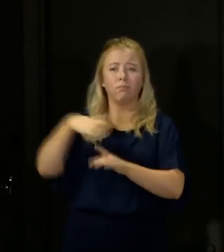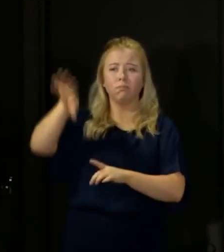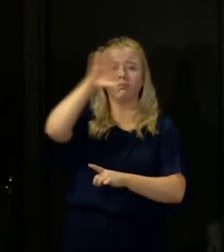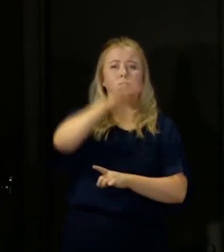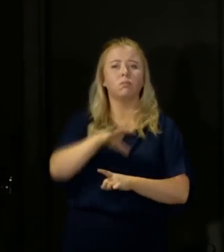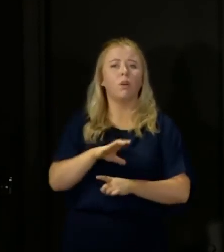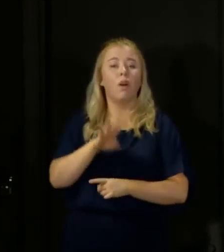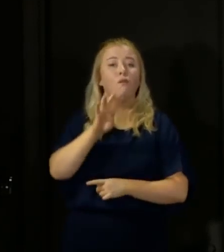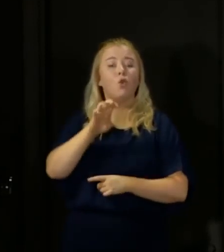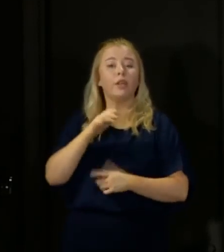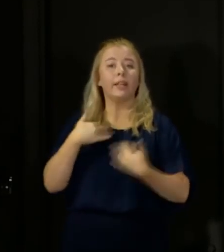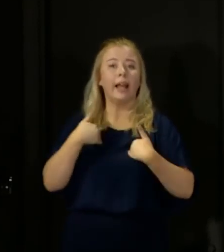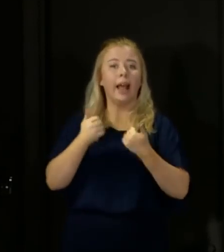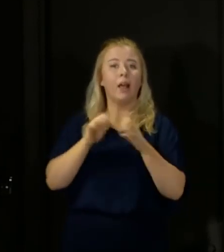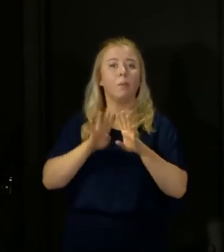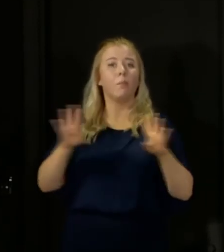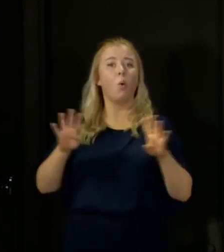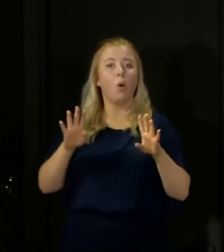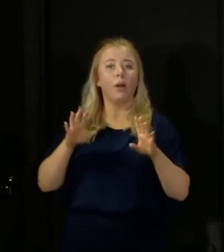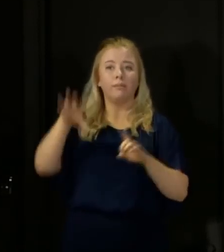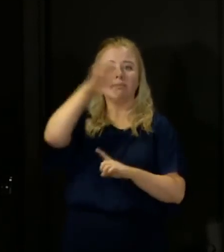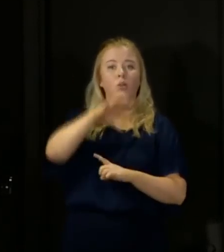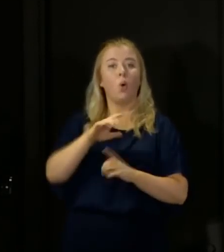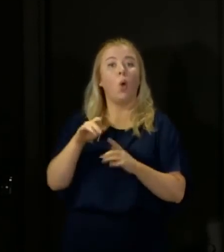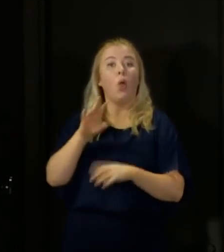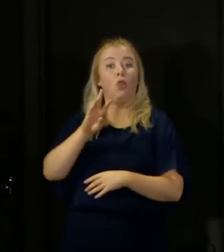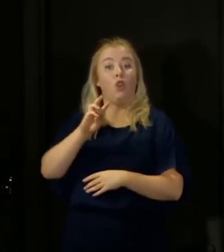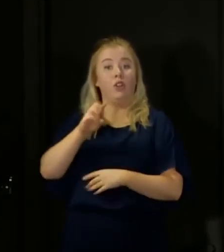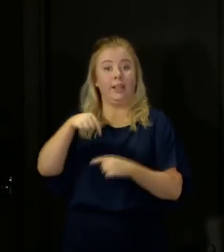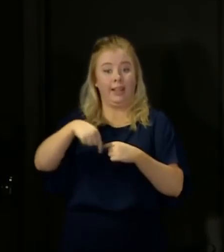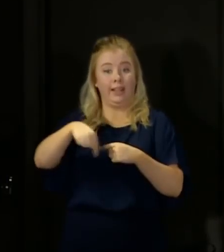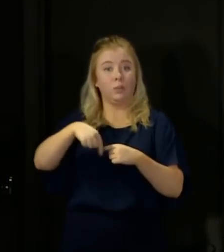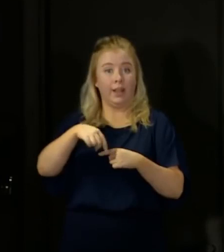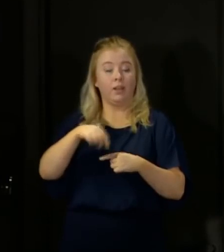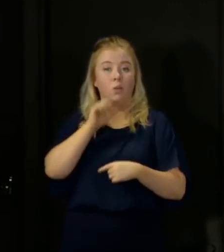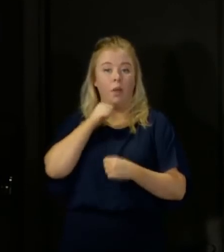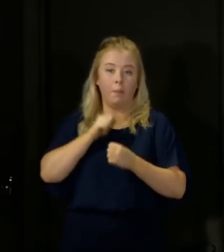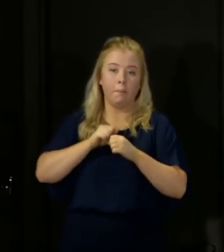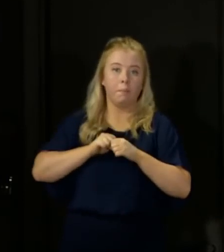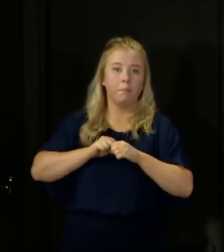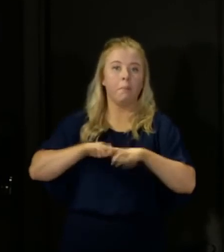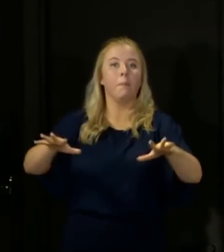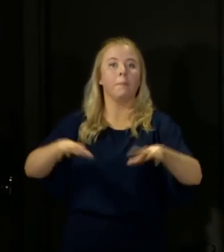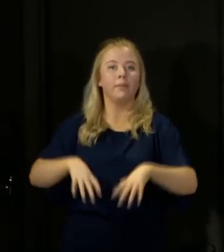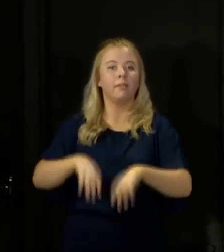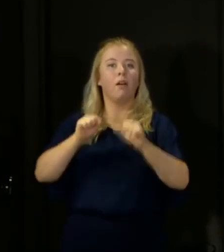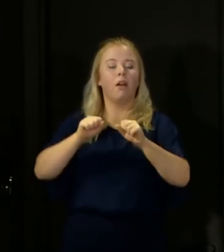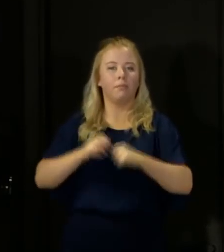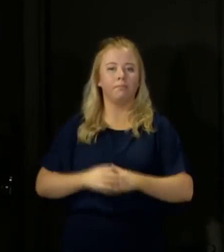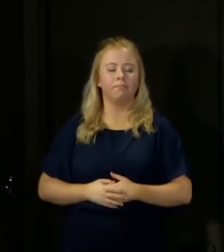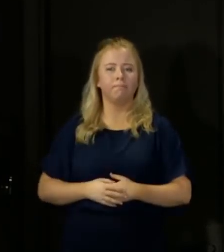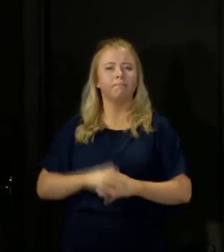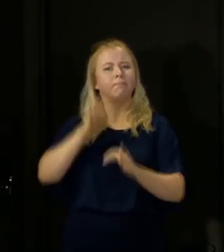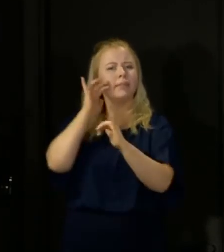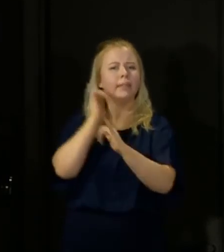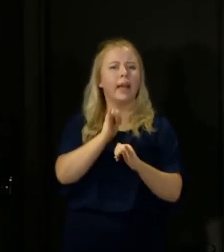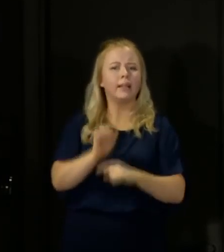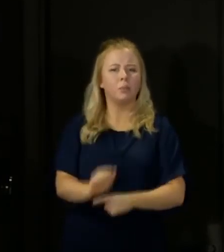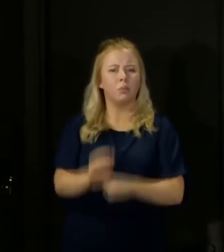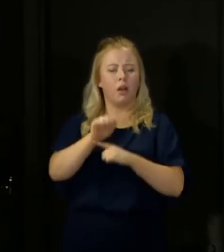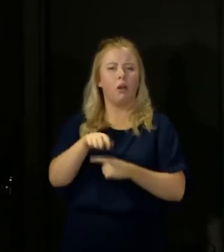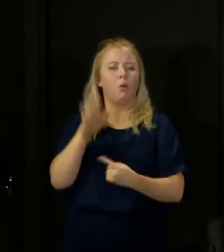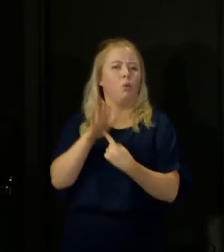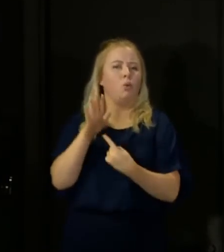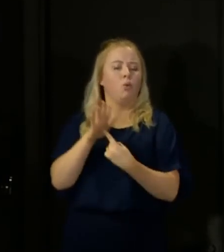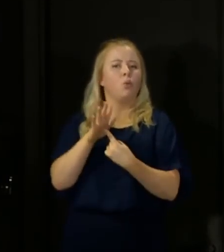14 health board areas on Thursday of this week. Now, Test and Protect will be an extremely important tool